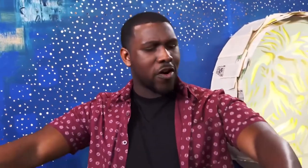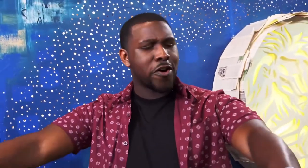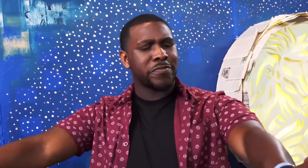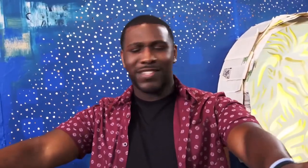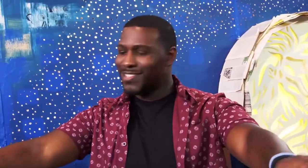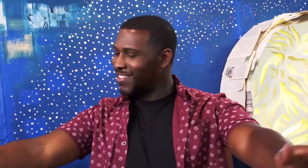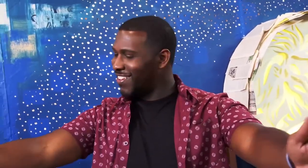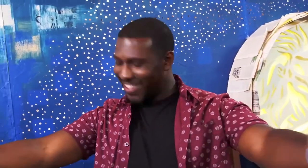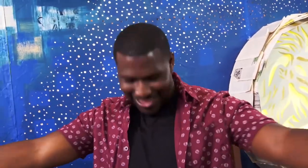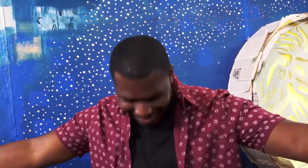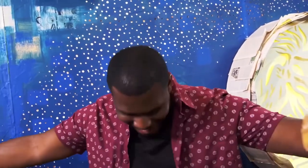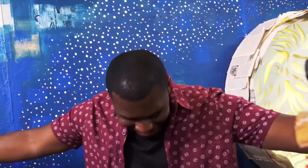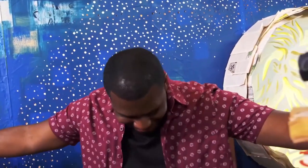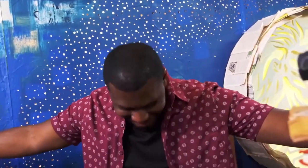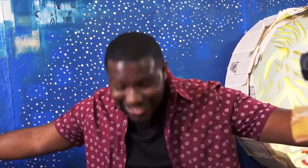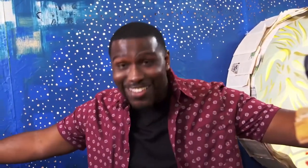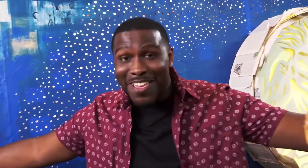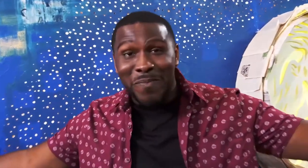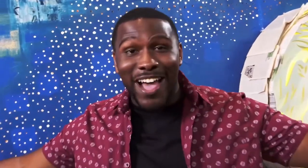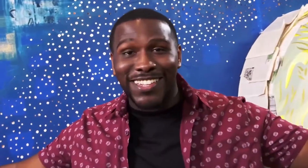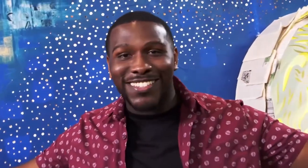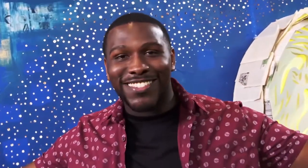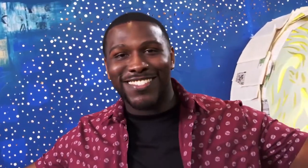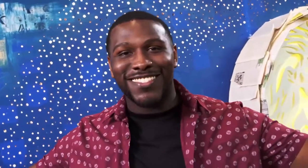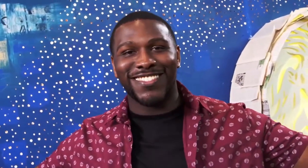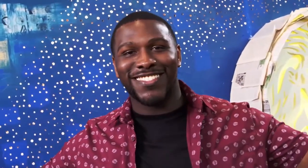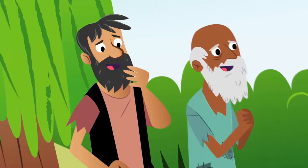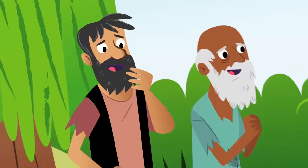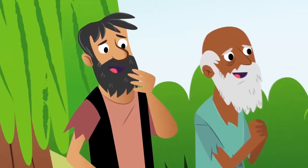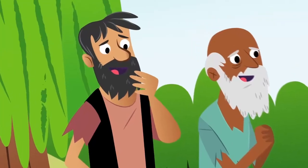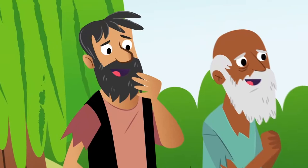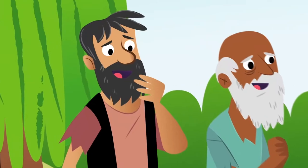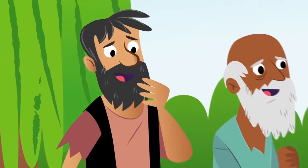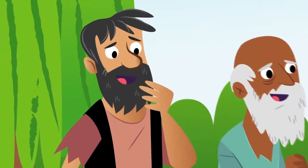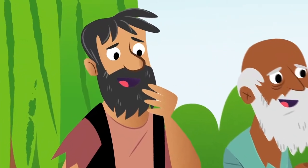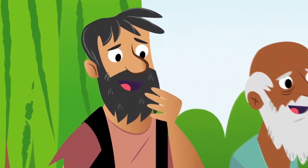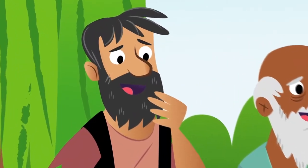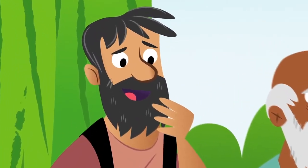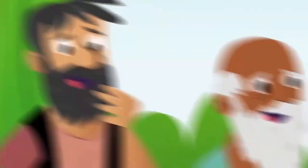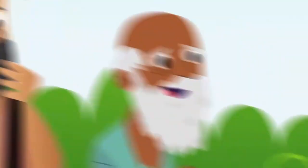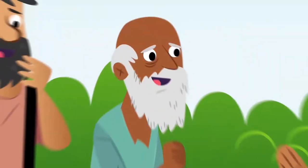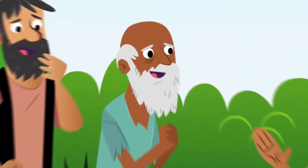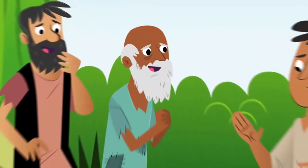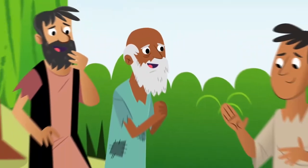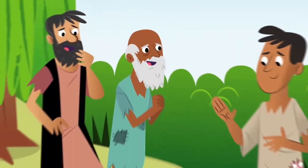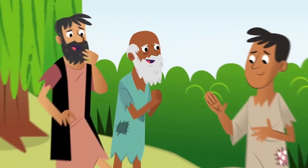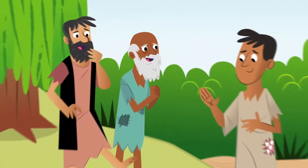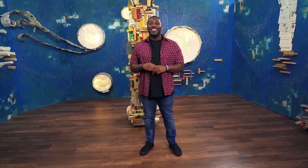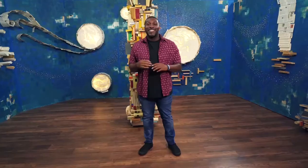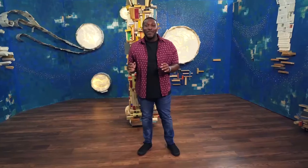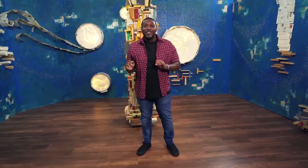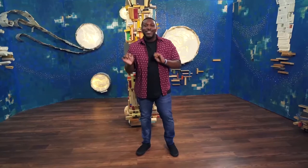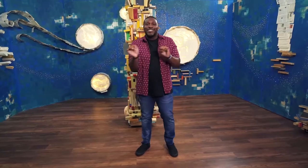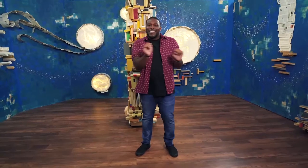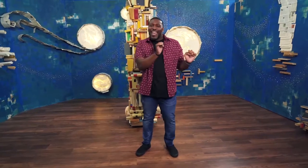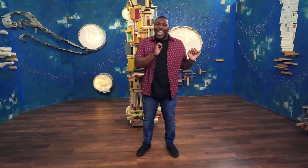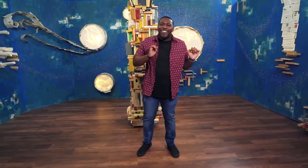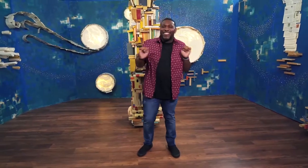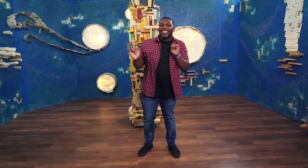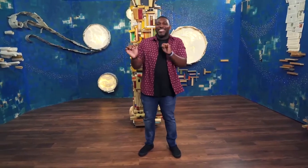arms and legs and bodies I'm all better the lepers laughed and